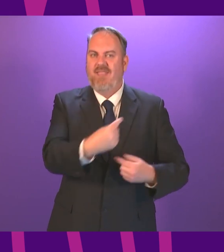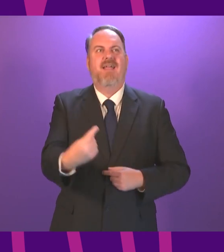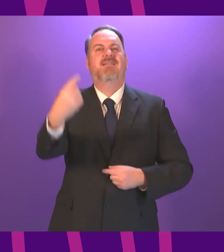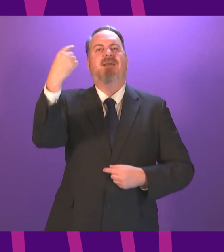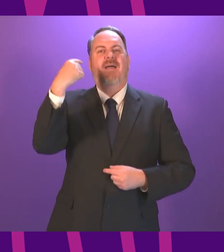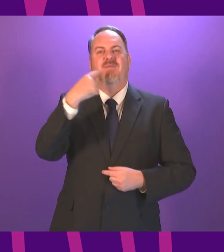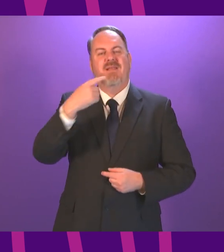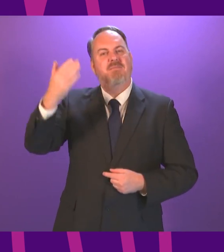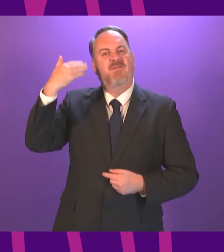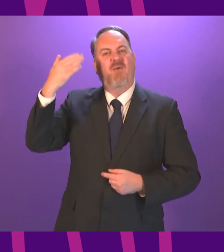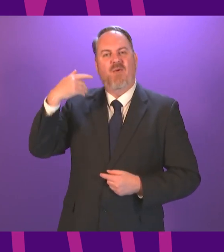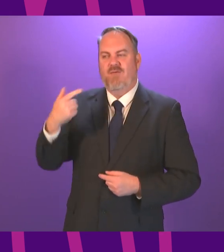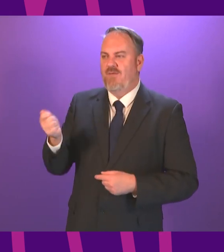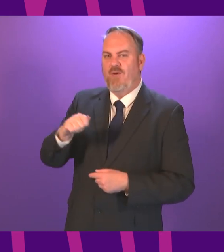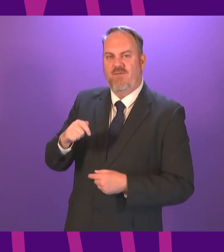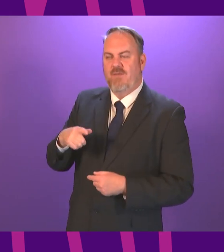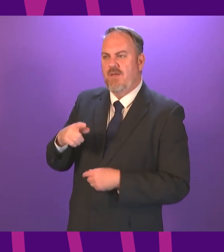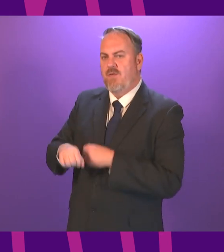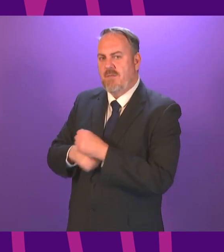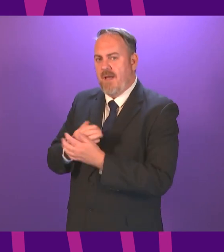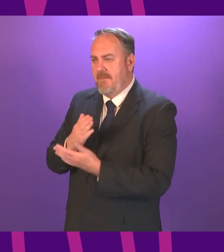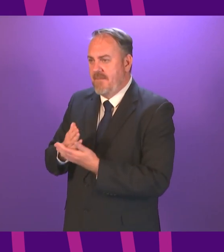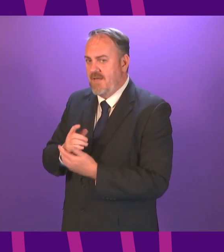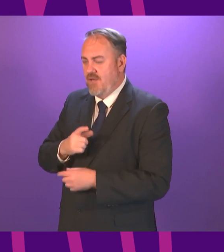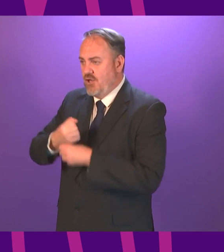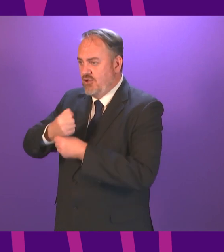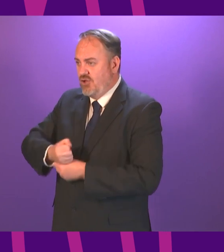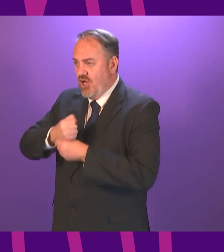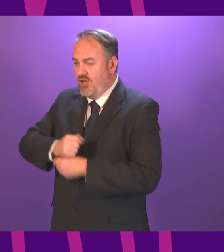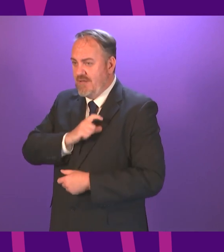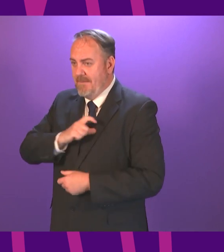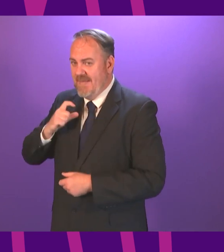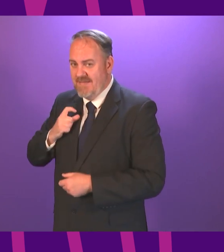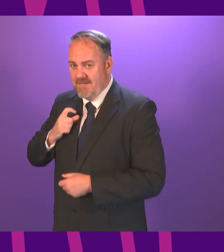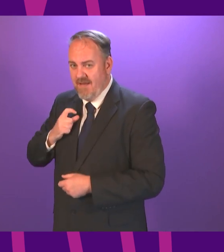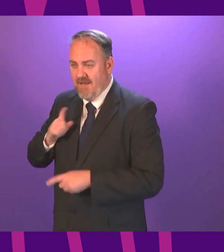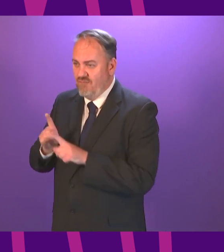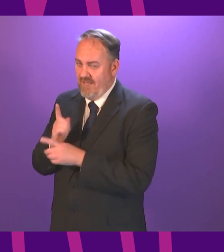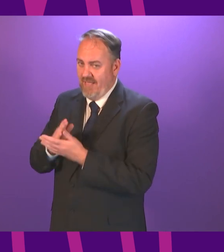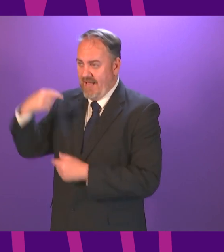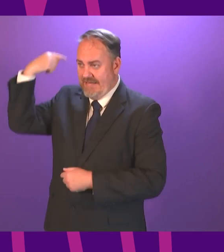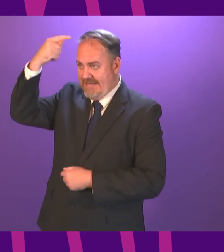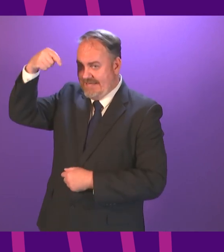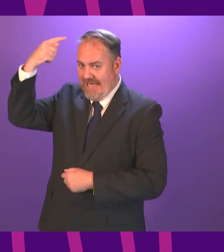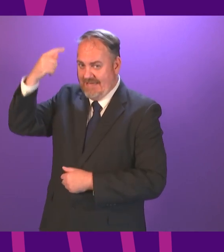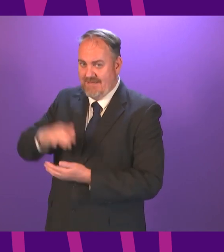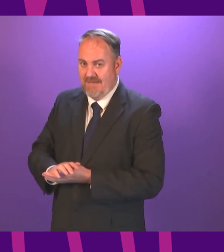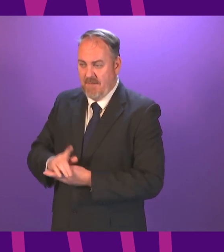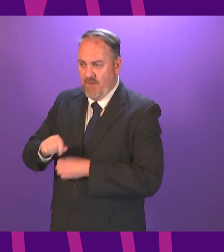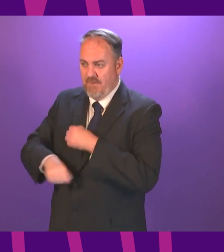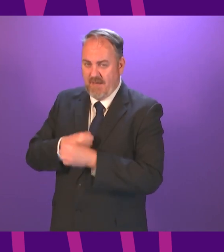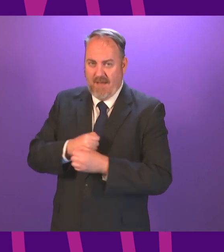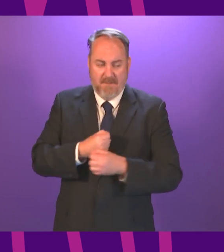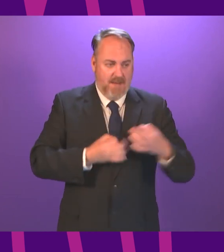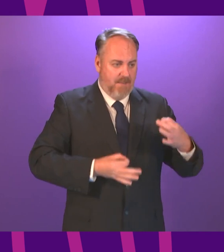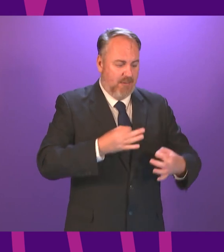some might suggest he gone from a saint to a sinner I wouldn't do such a thing but the serious points he questioned me